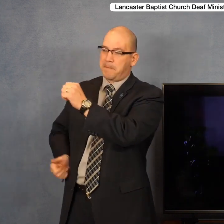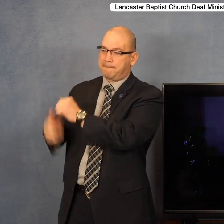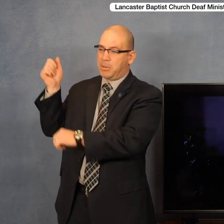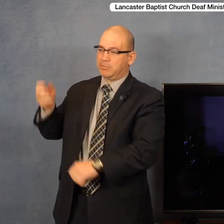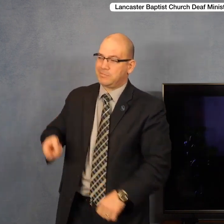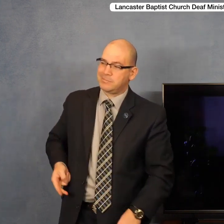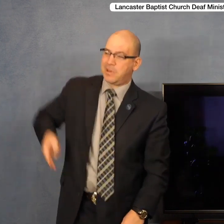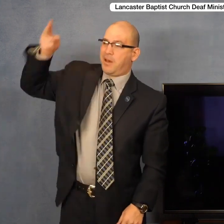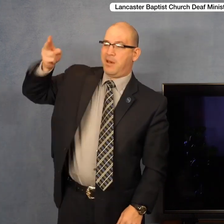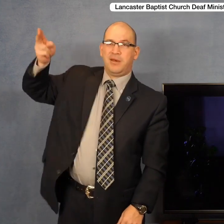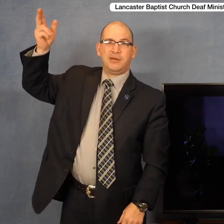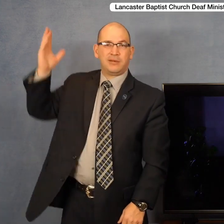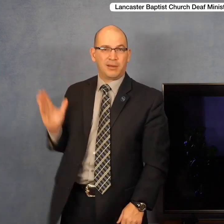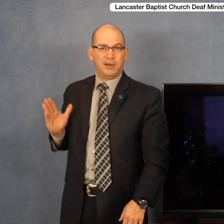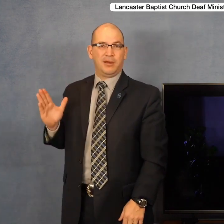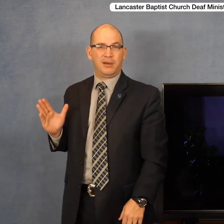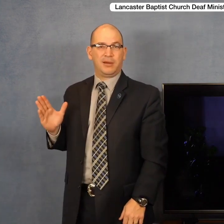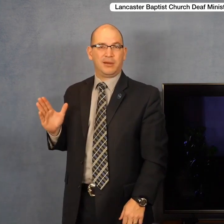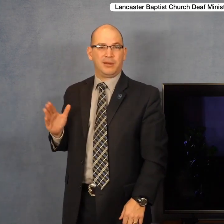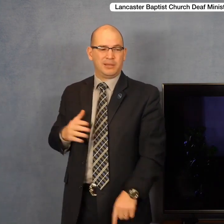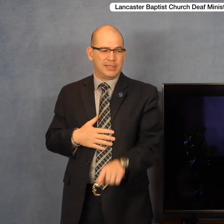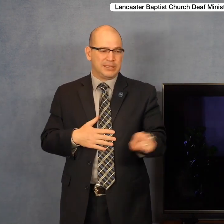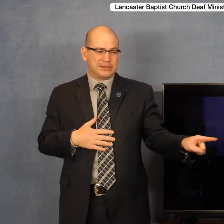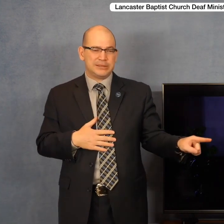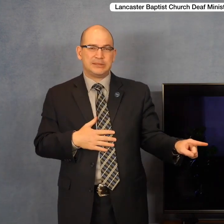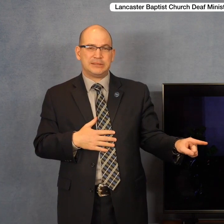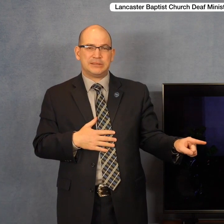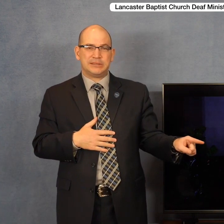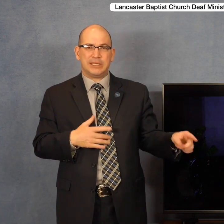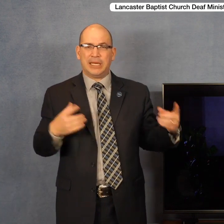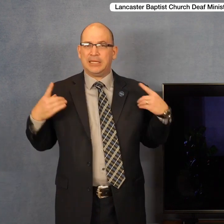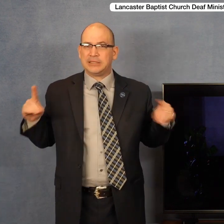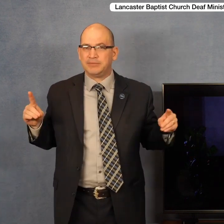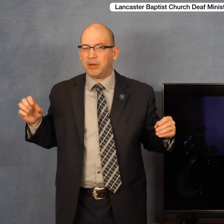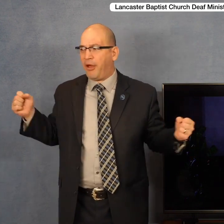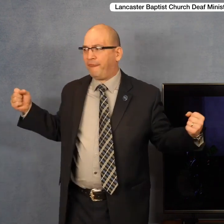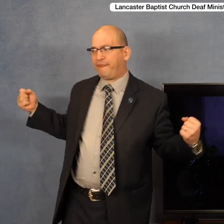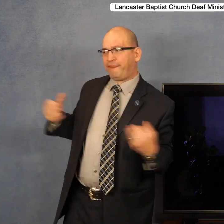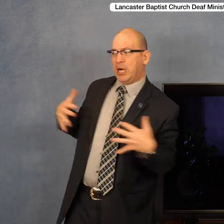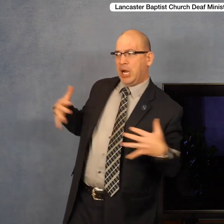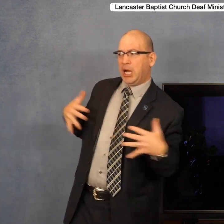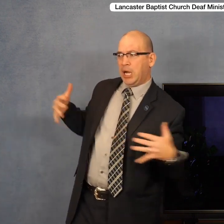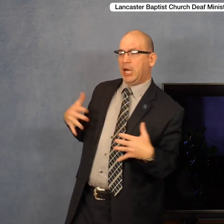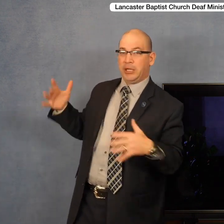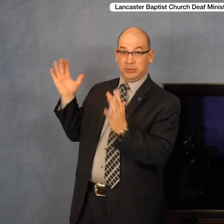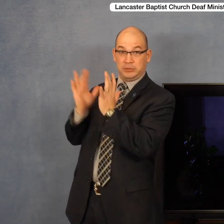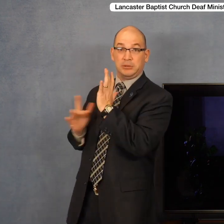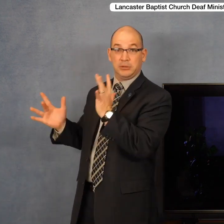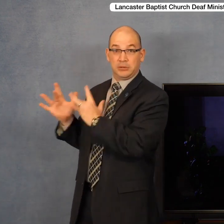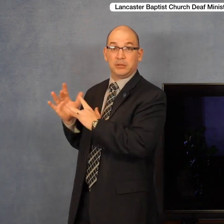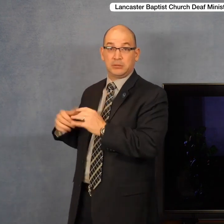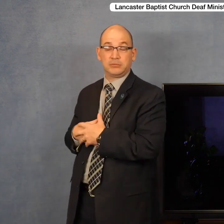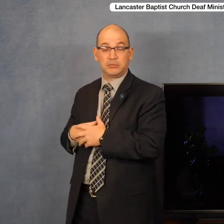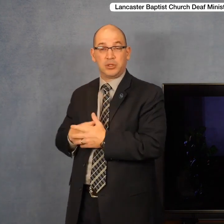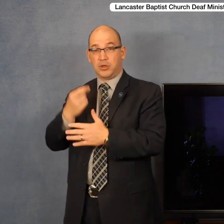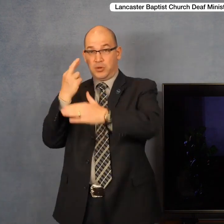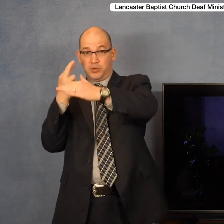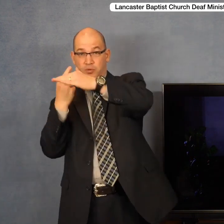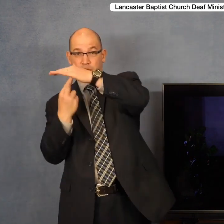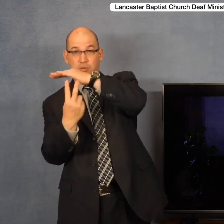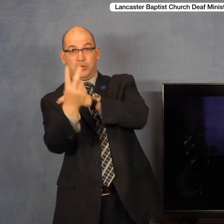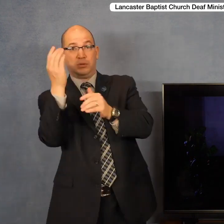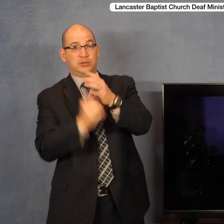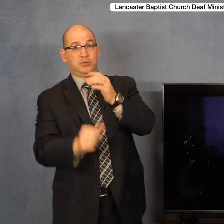believe these demons were fearful of the presence of Jesus Christ. Revelation 20 and 10 says,